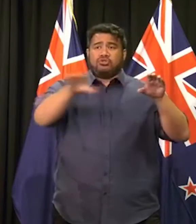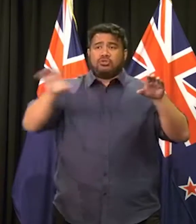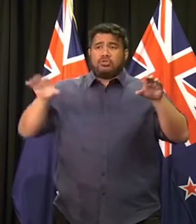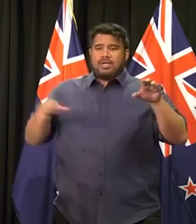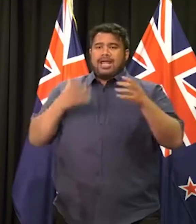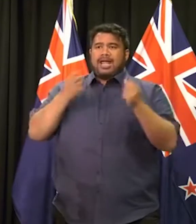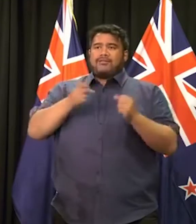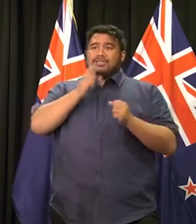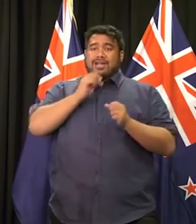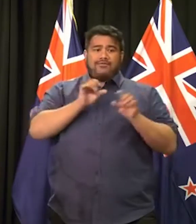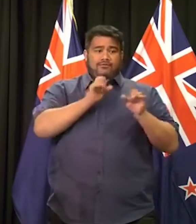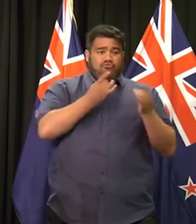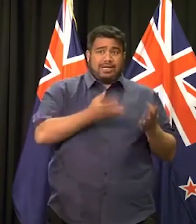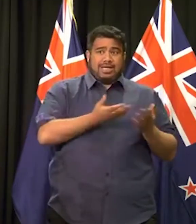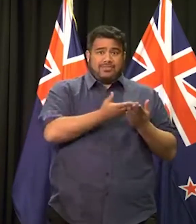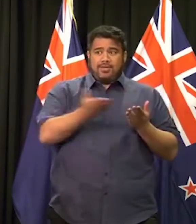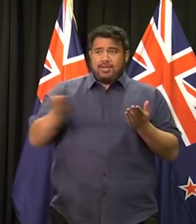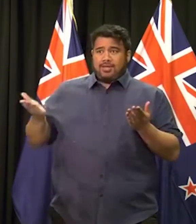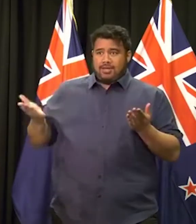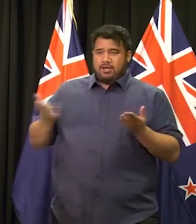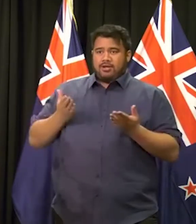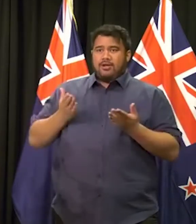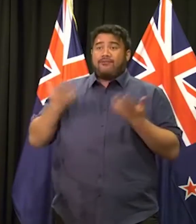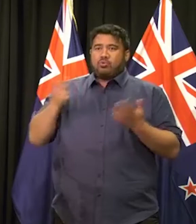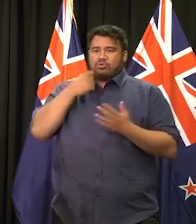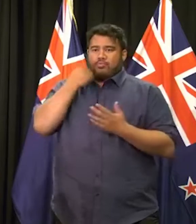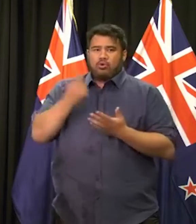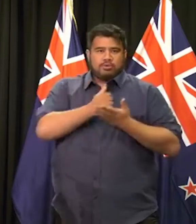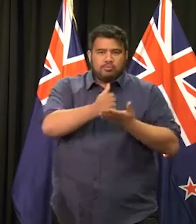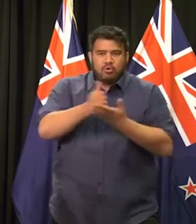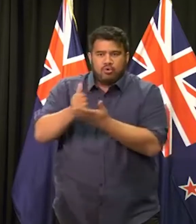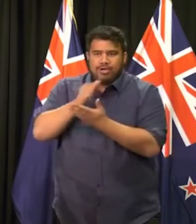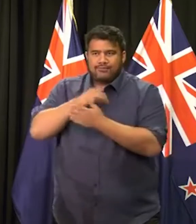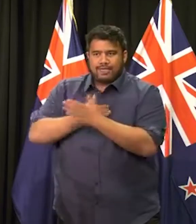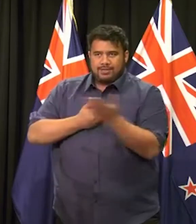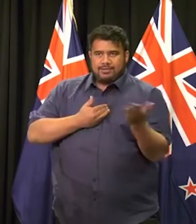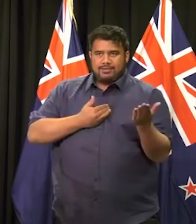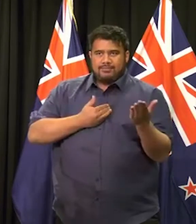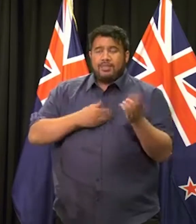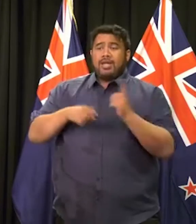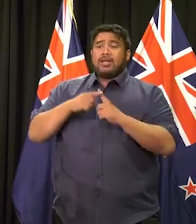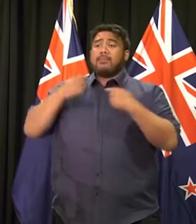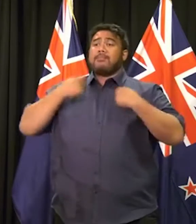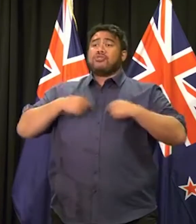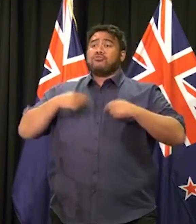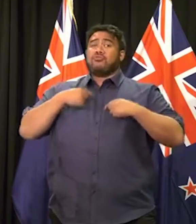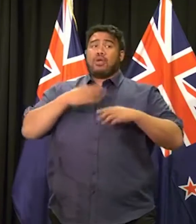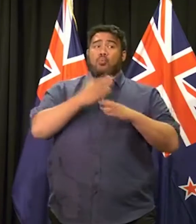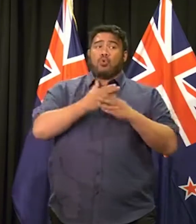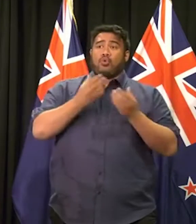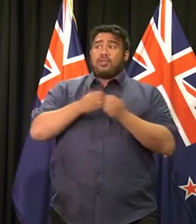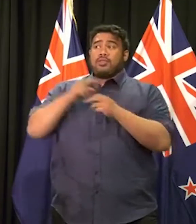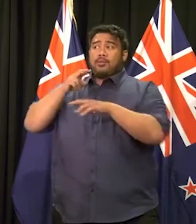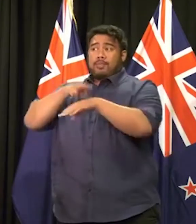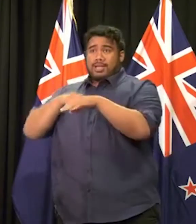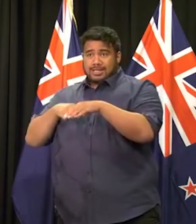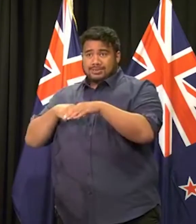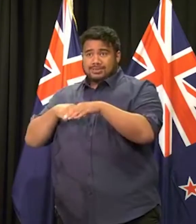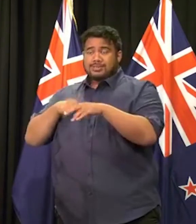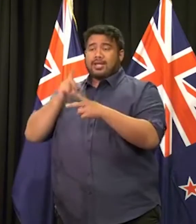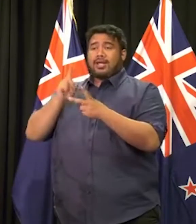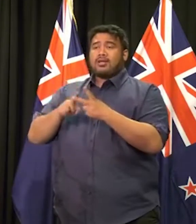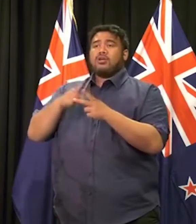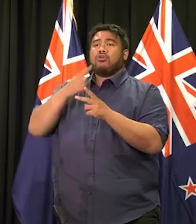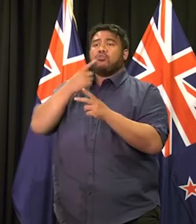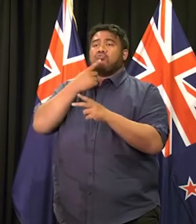to provide support tomorrow. The ministry is also working closely with the police and Red Cross to support the